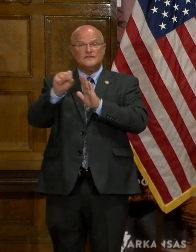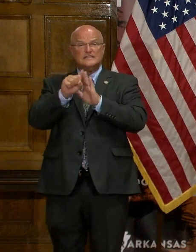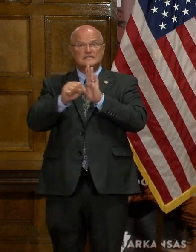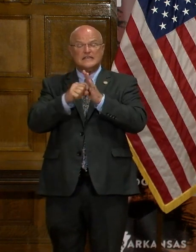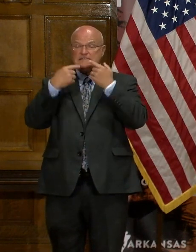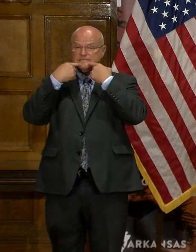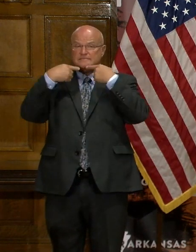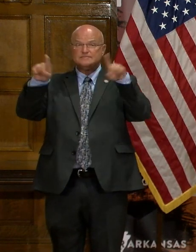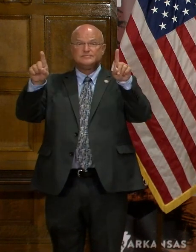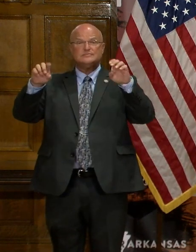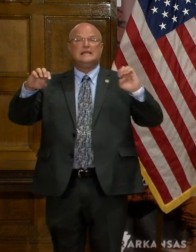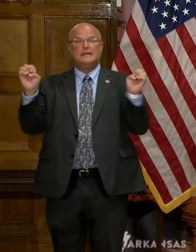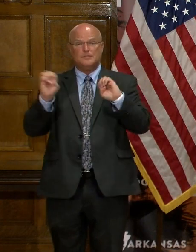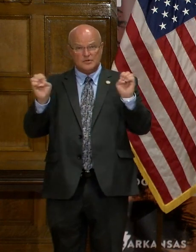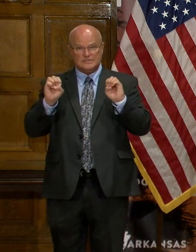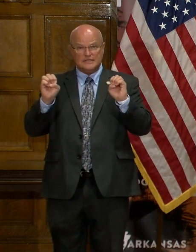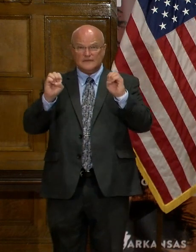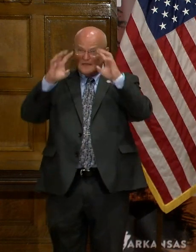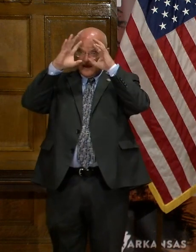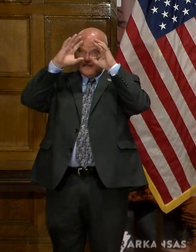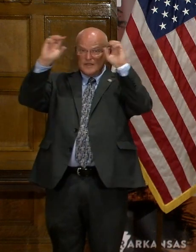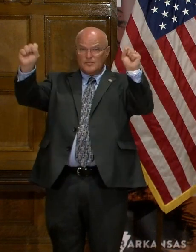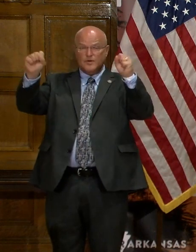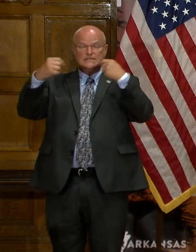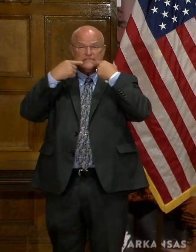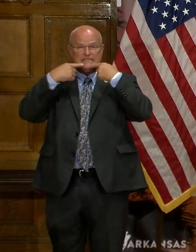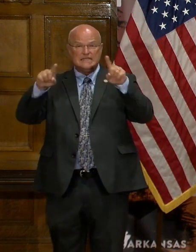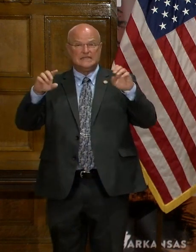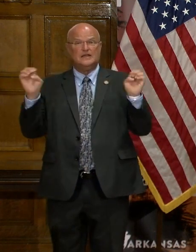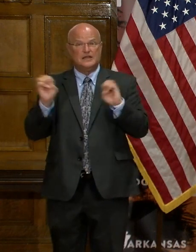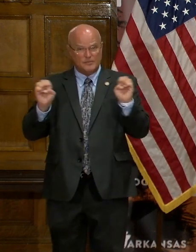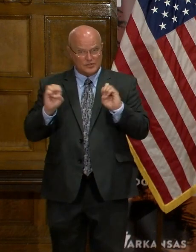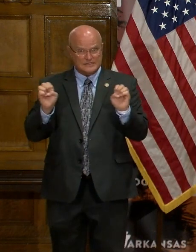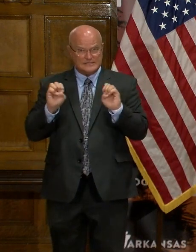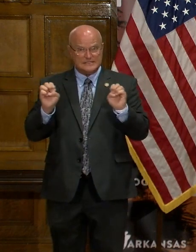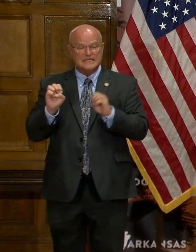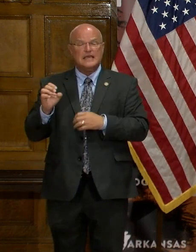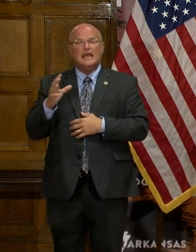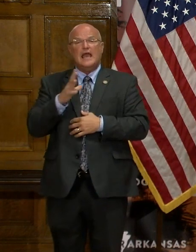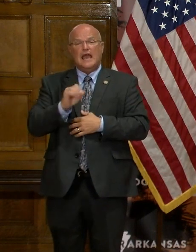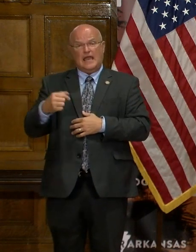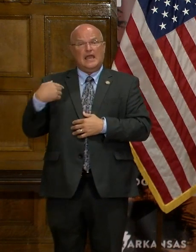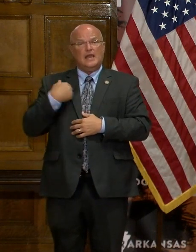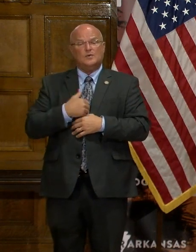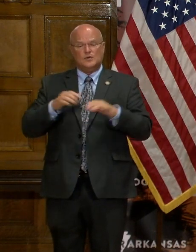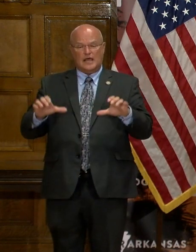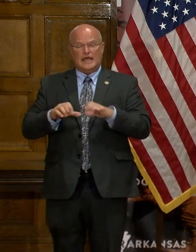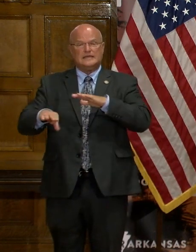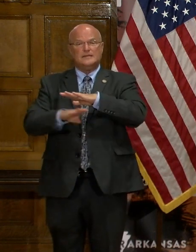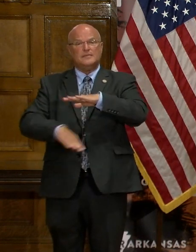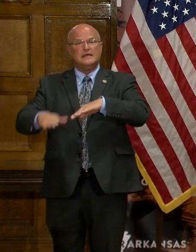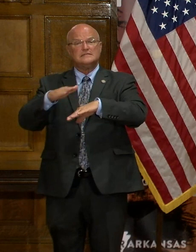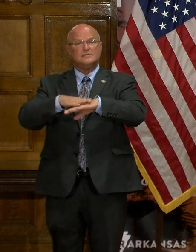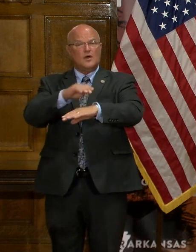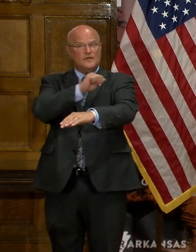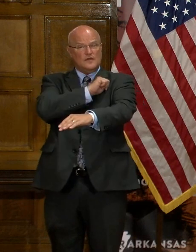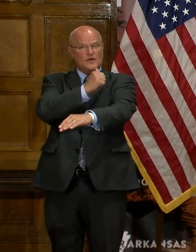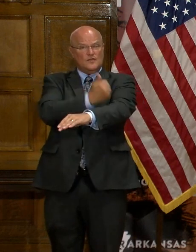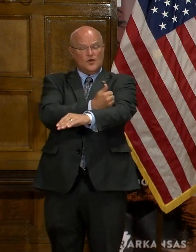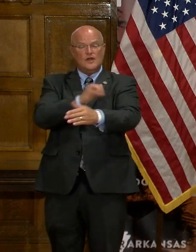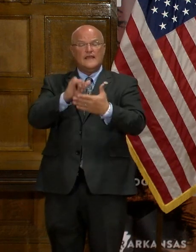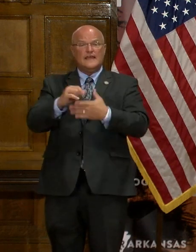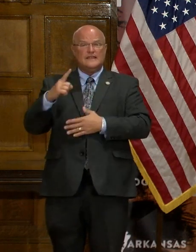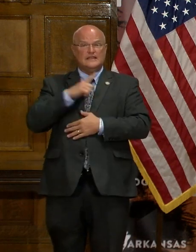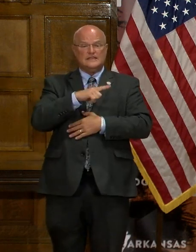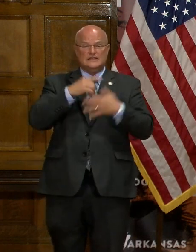an emergency. President Trump has declared a national emergency. And we are acting based upon the authority that the